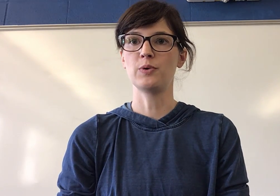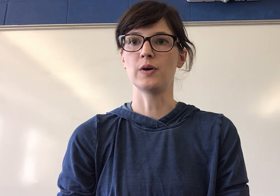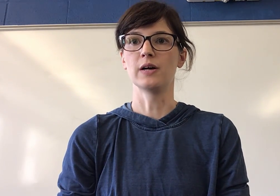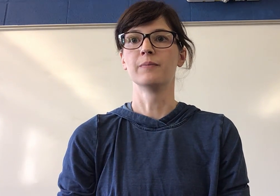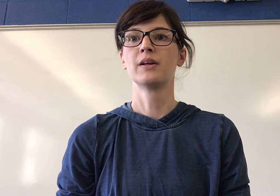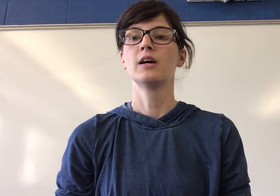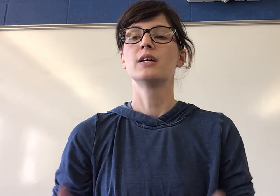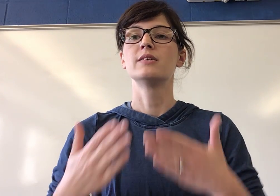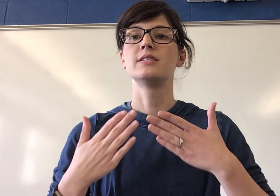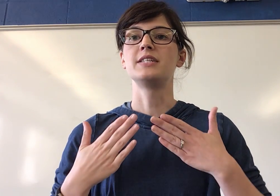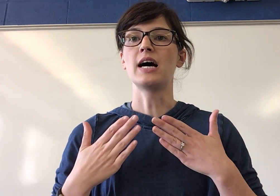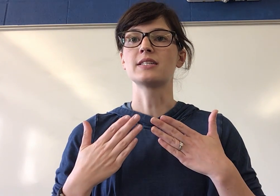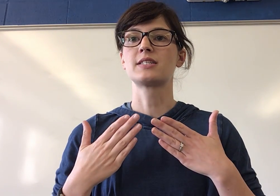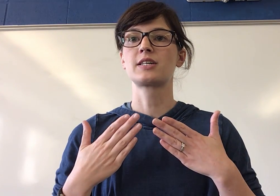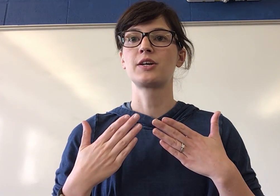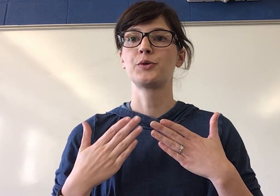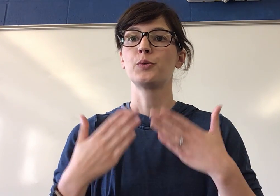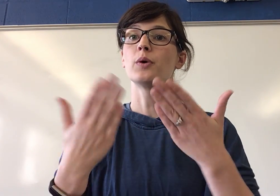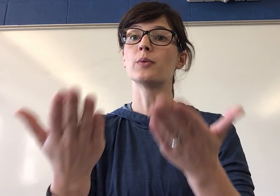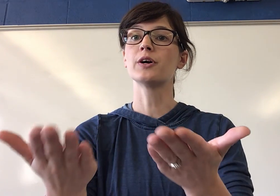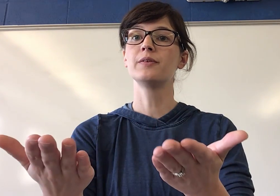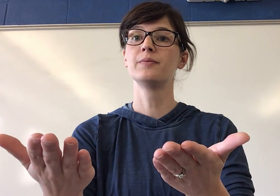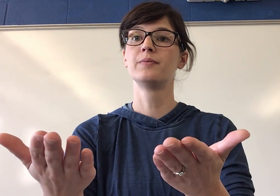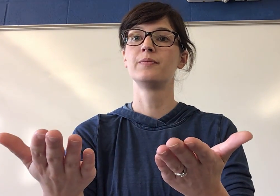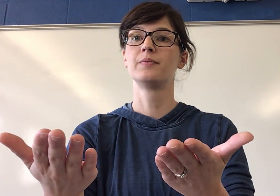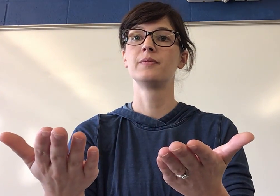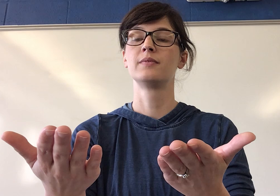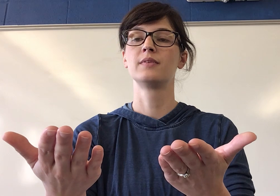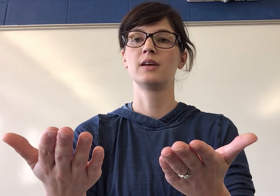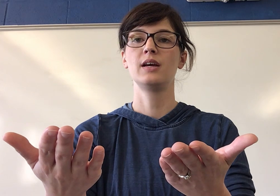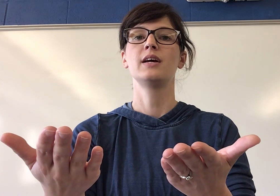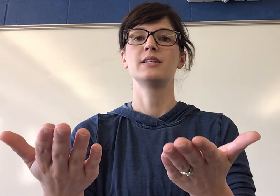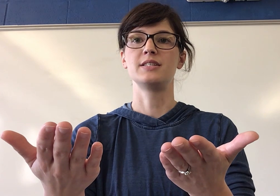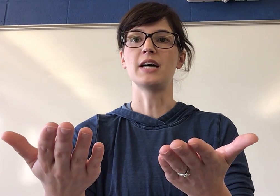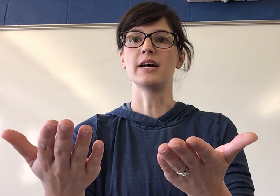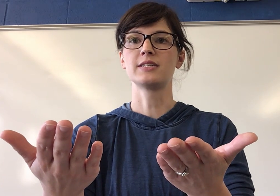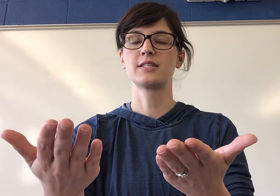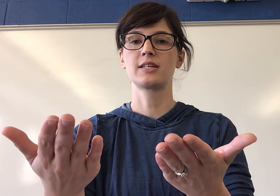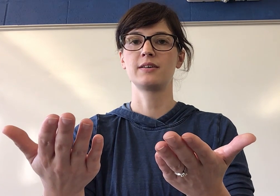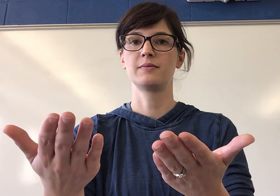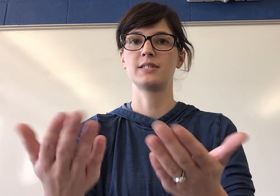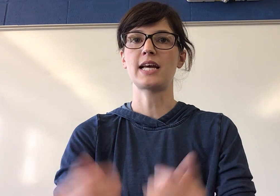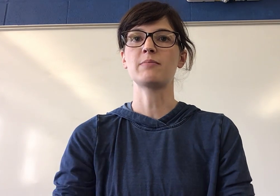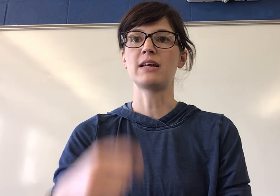more. Dusk. What word? Dusk. Segment.